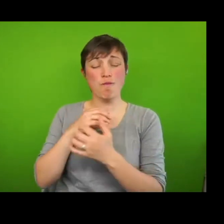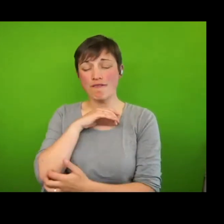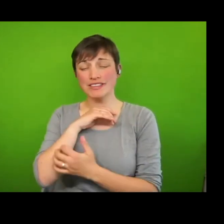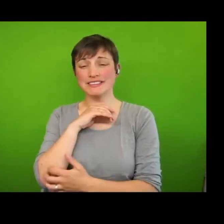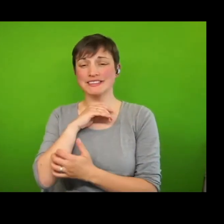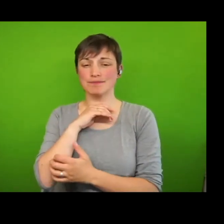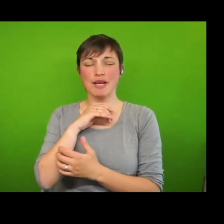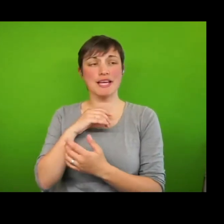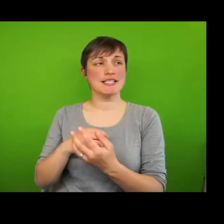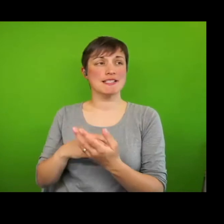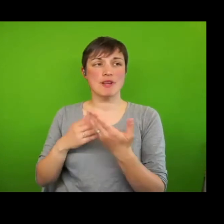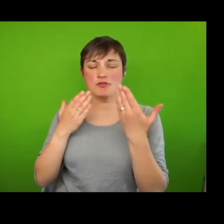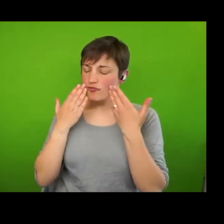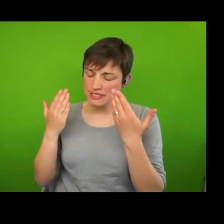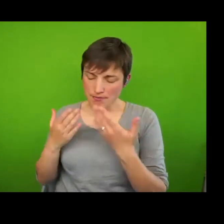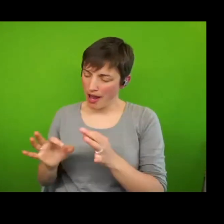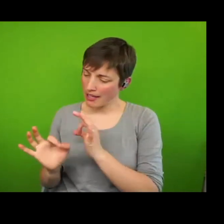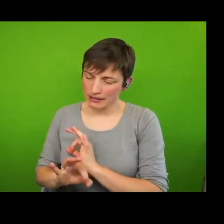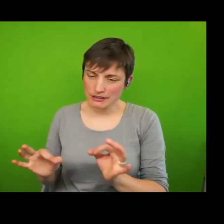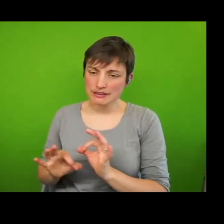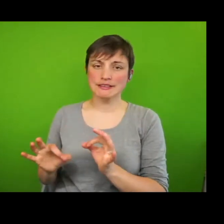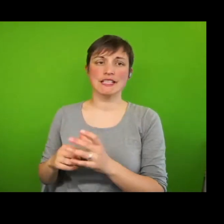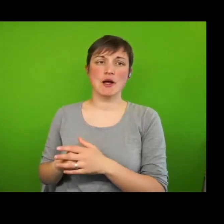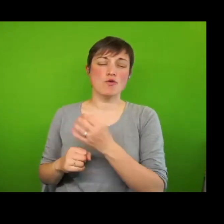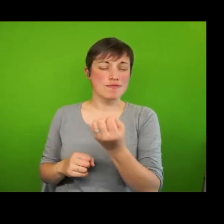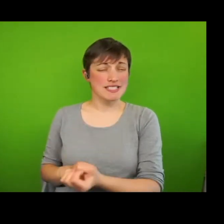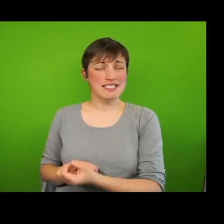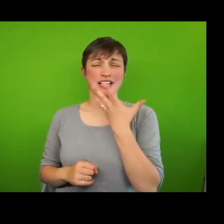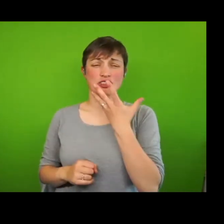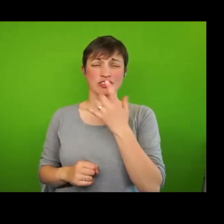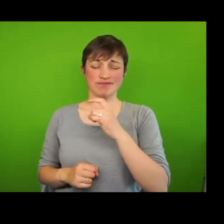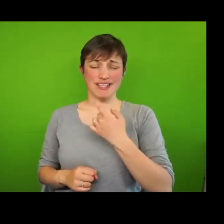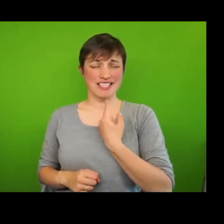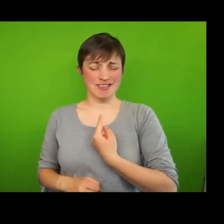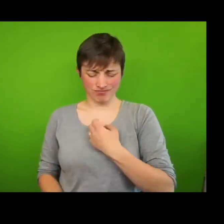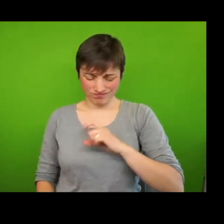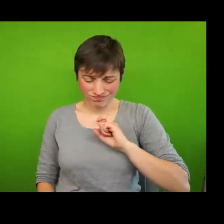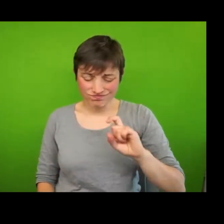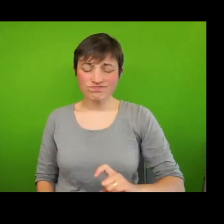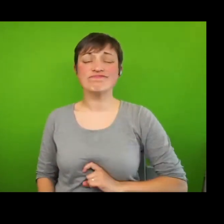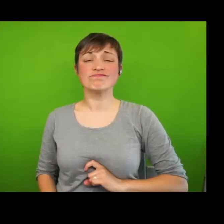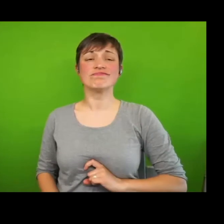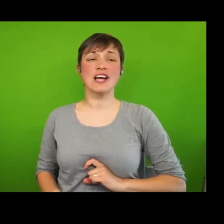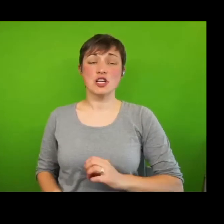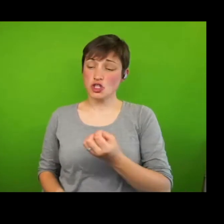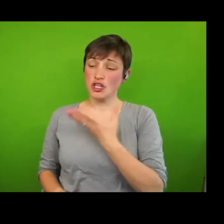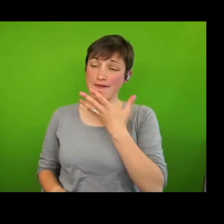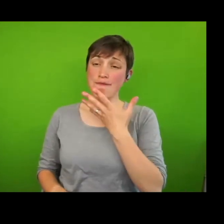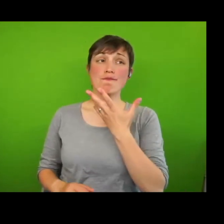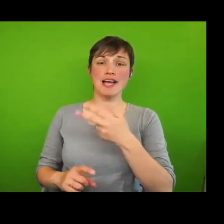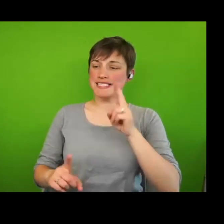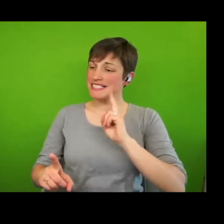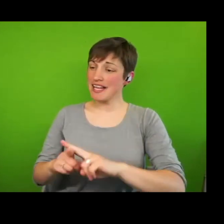humiliation and an assault on dignity and self-esteem, shame and stigma, and also powerlessness